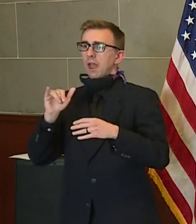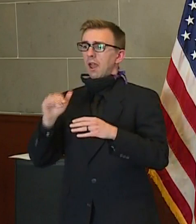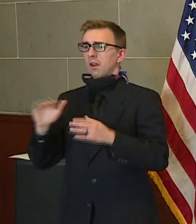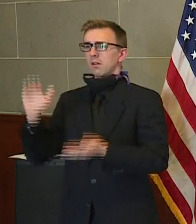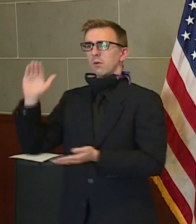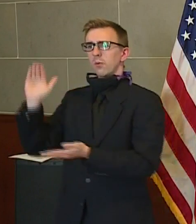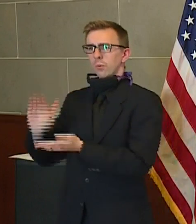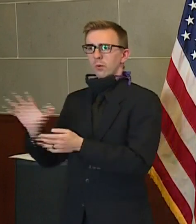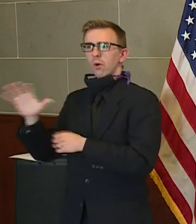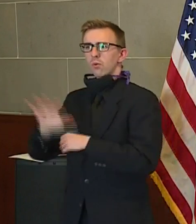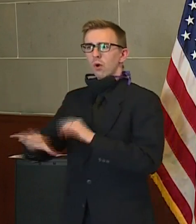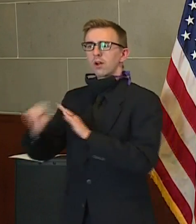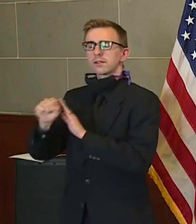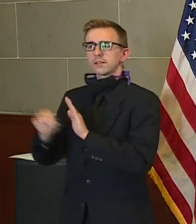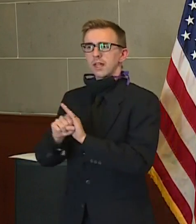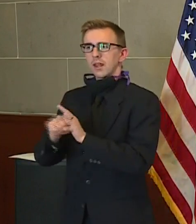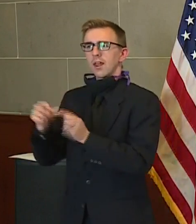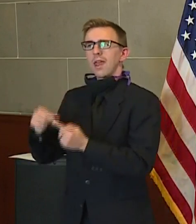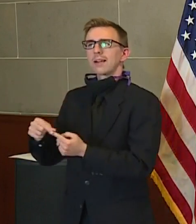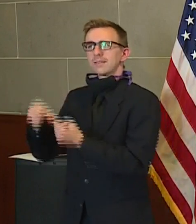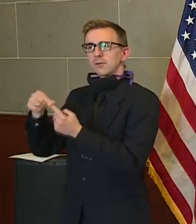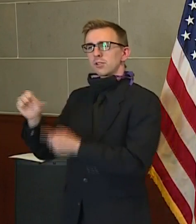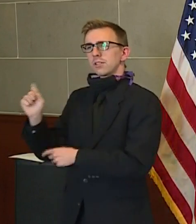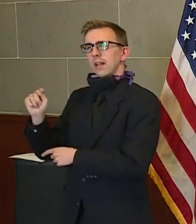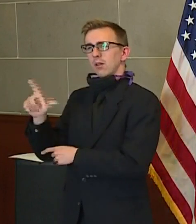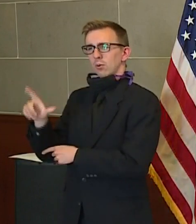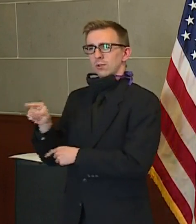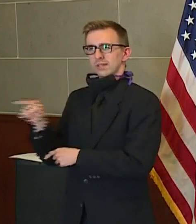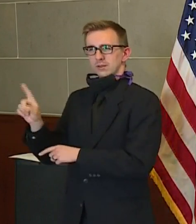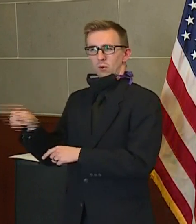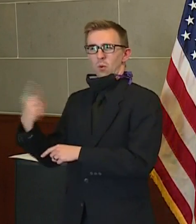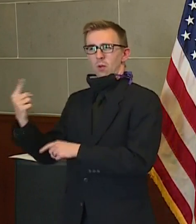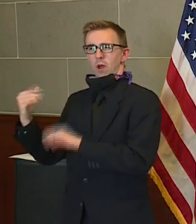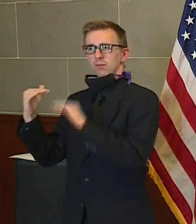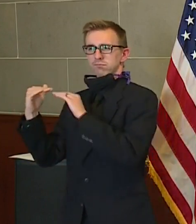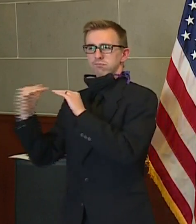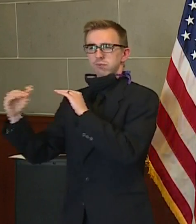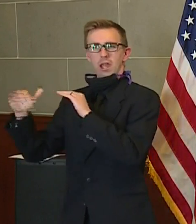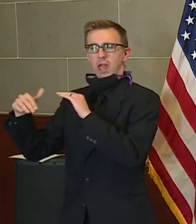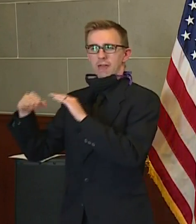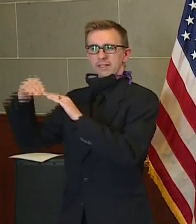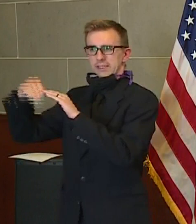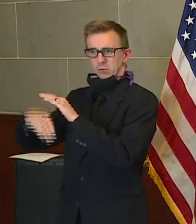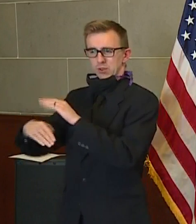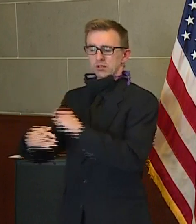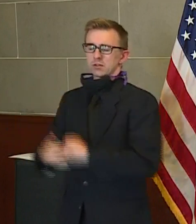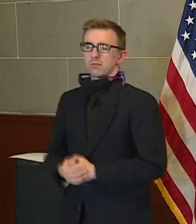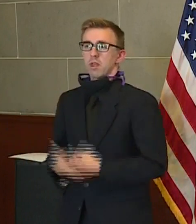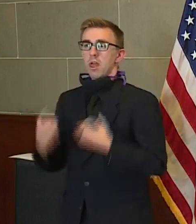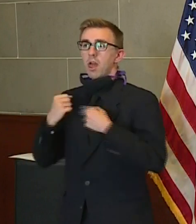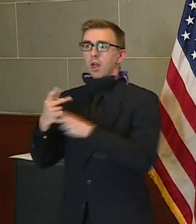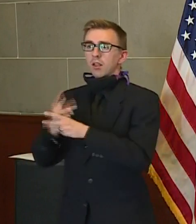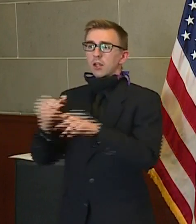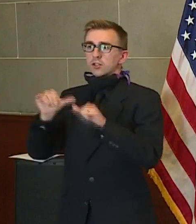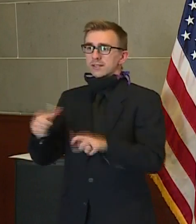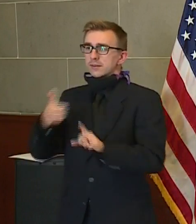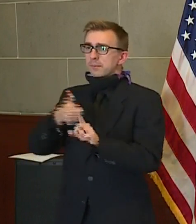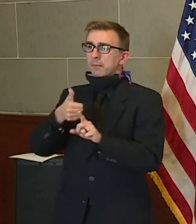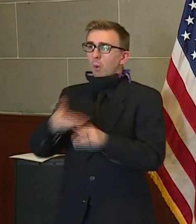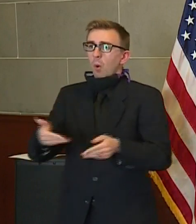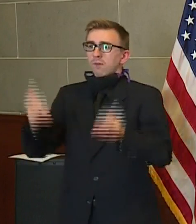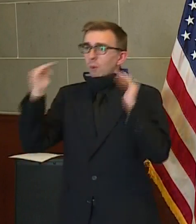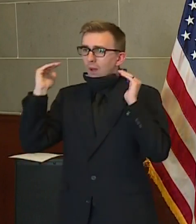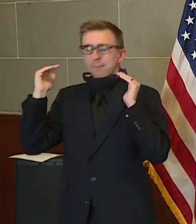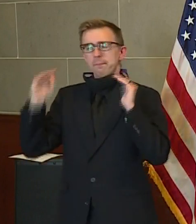across the state with the exception of St. Louis. And our health care system is not overwhelmed.